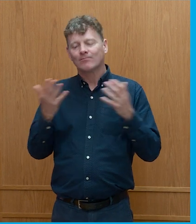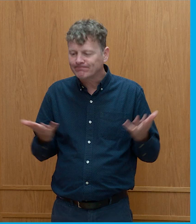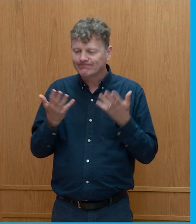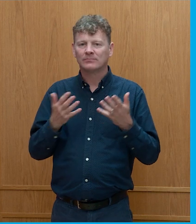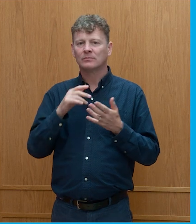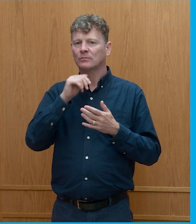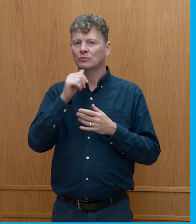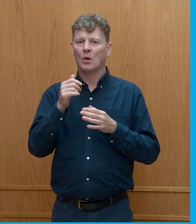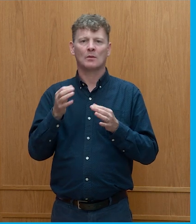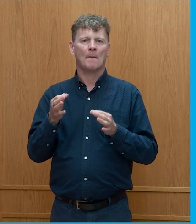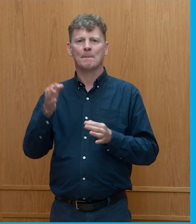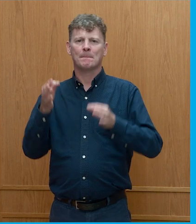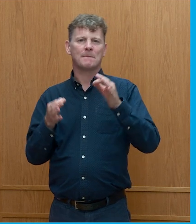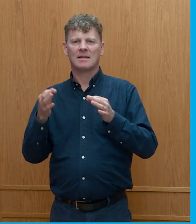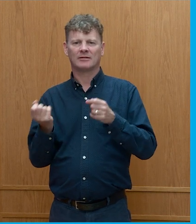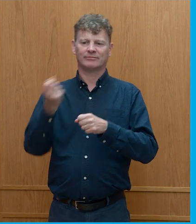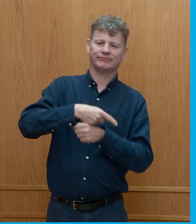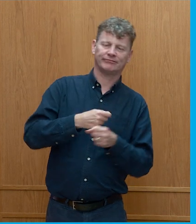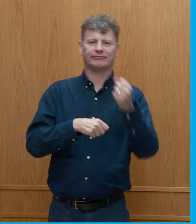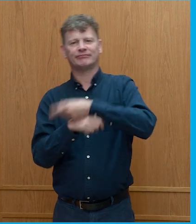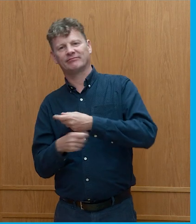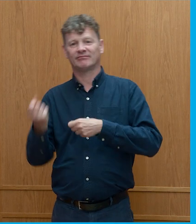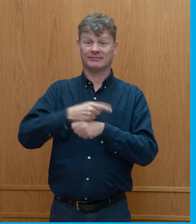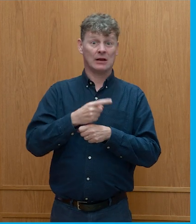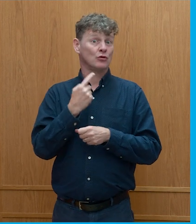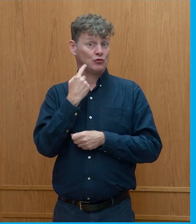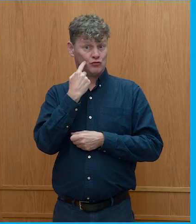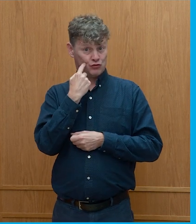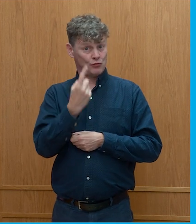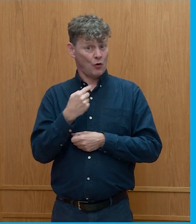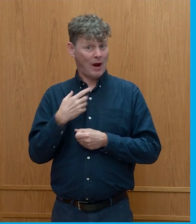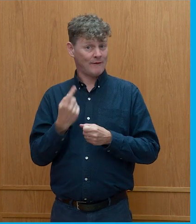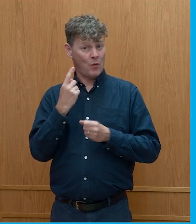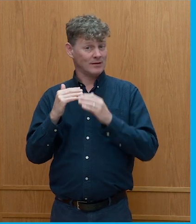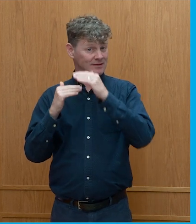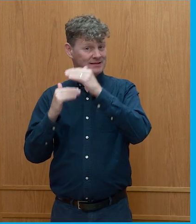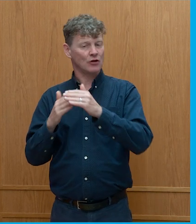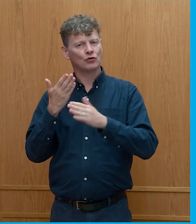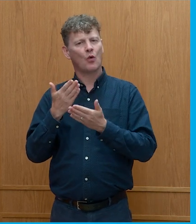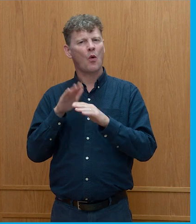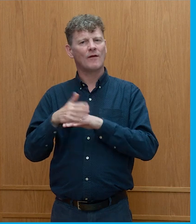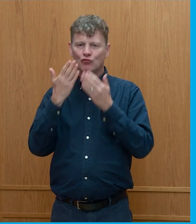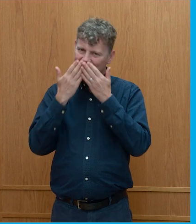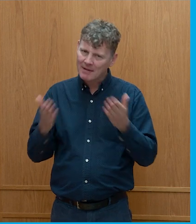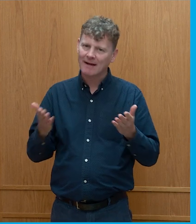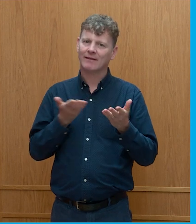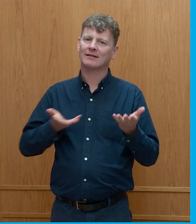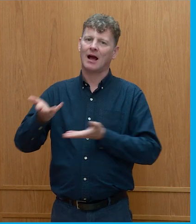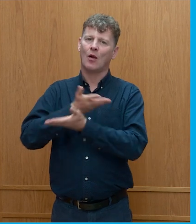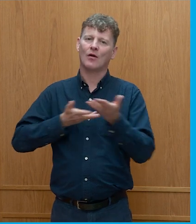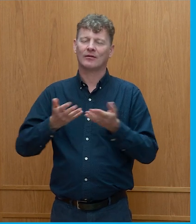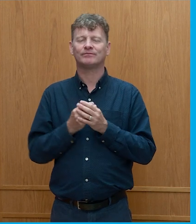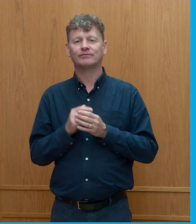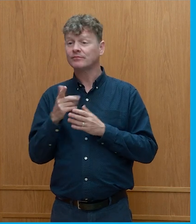i've tried to be a champion of in this building and we've actually got a session tomorrow on this here as well respectful dialogue um thank you